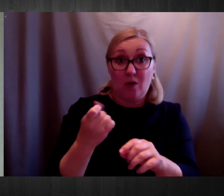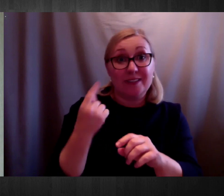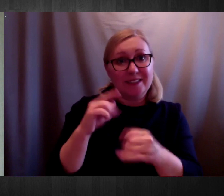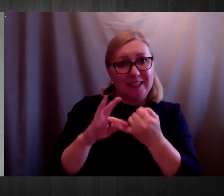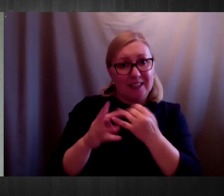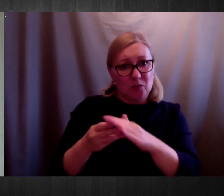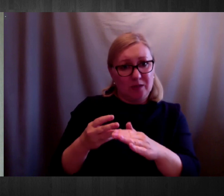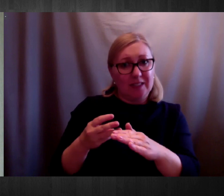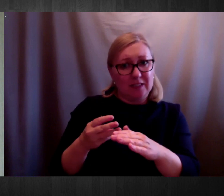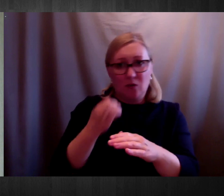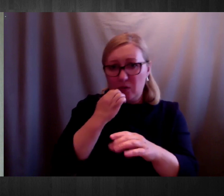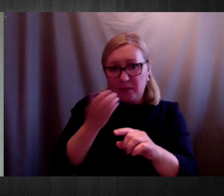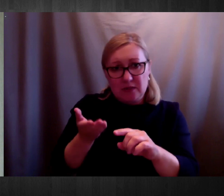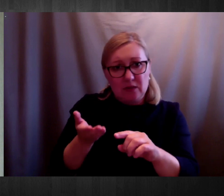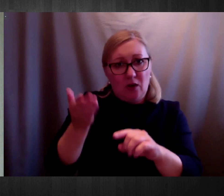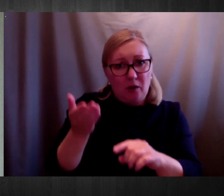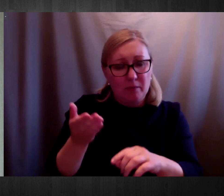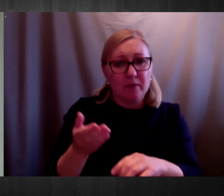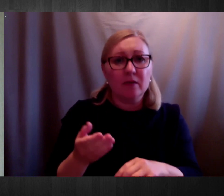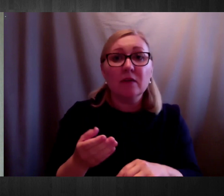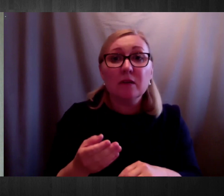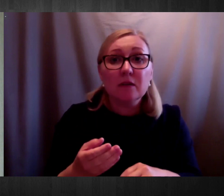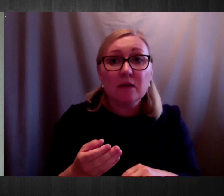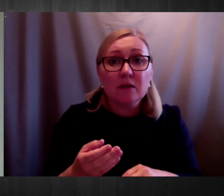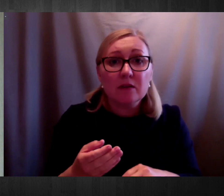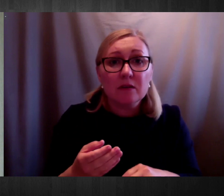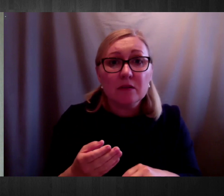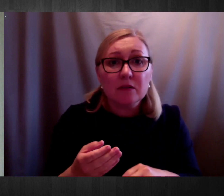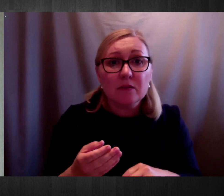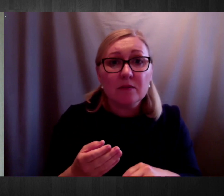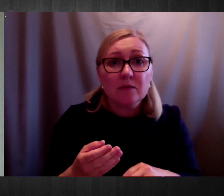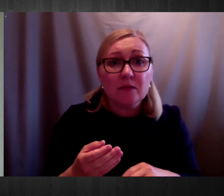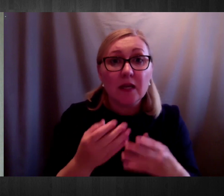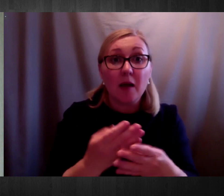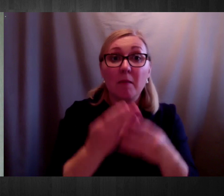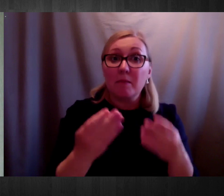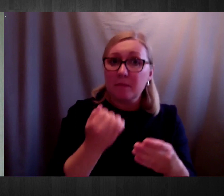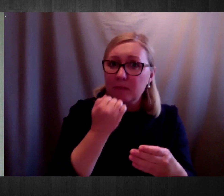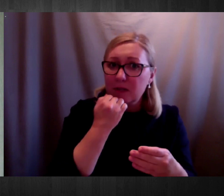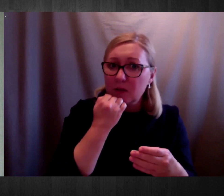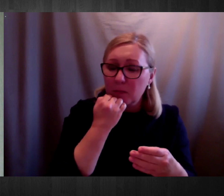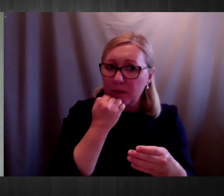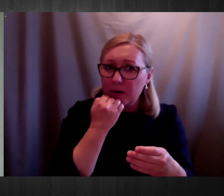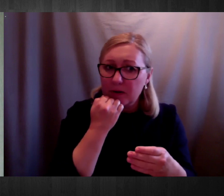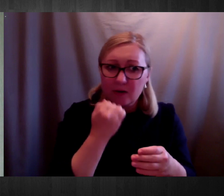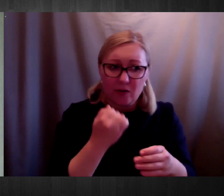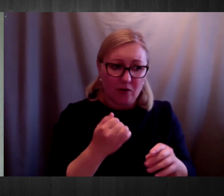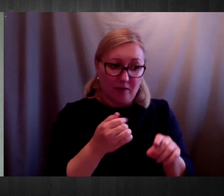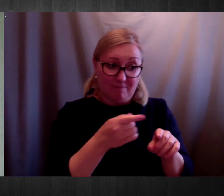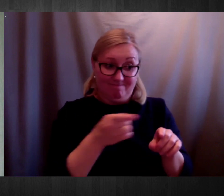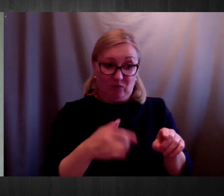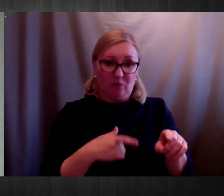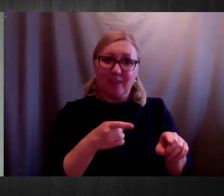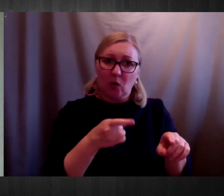services out of 188 are reporting suspected or confirmed cases, 45 the previous week.